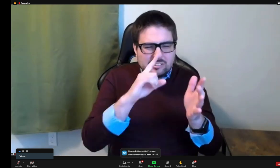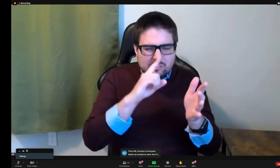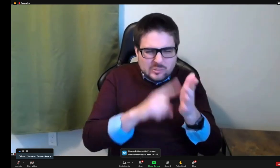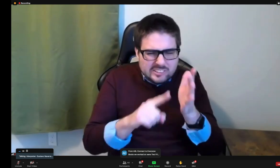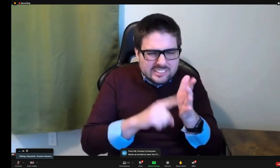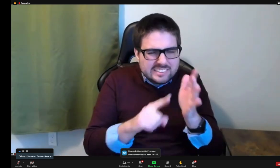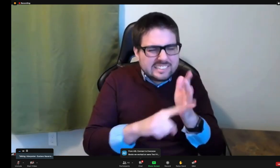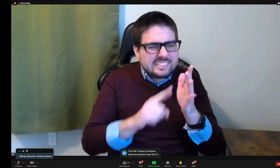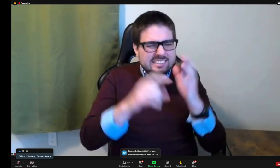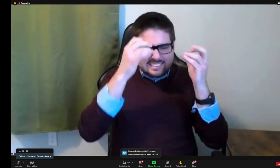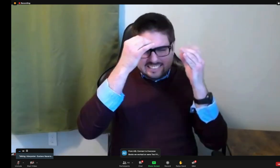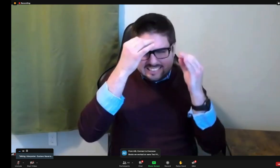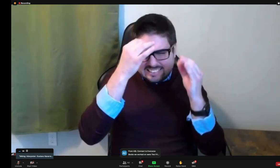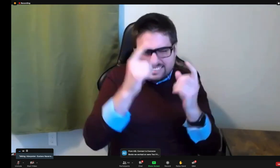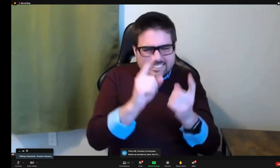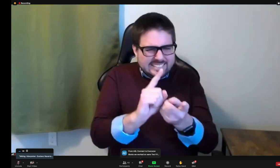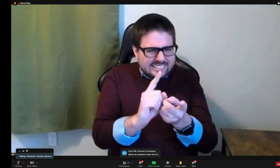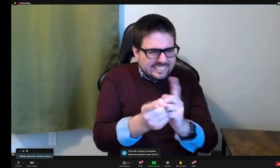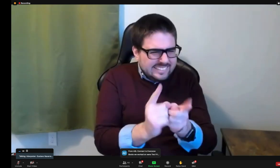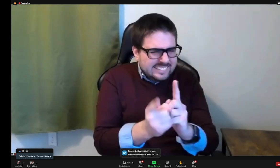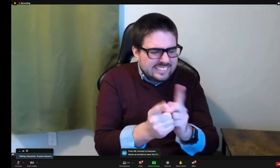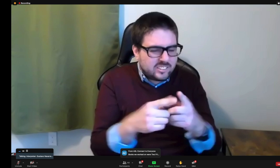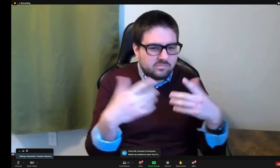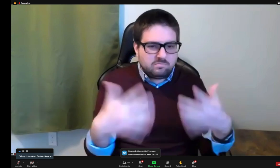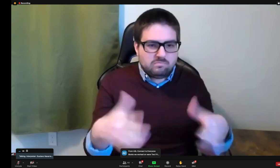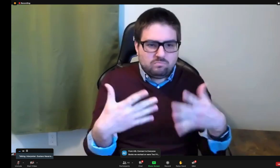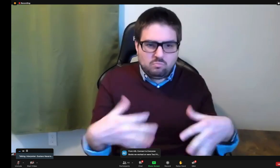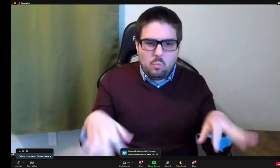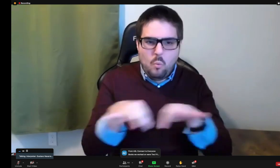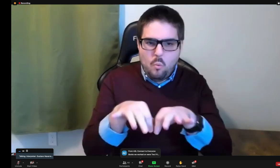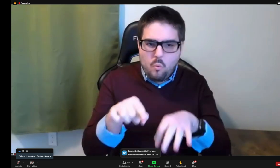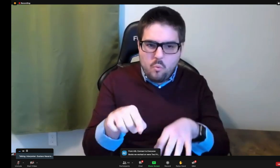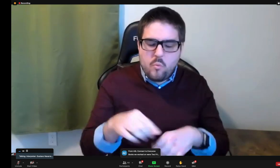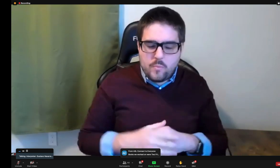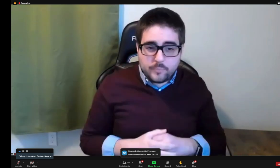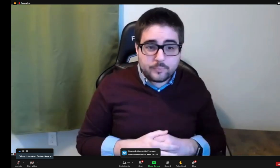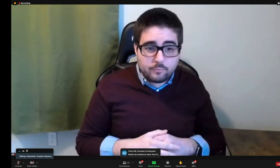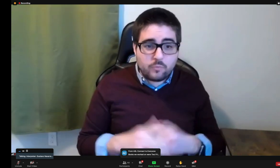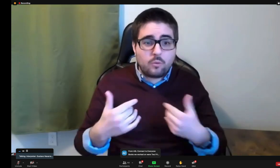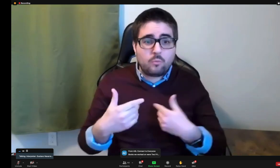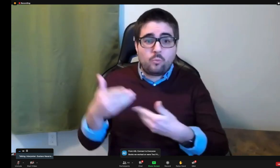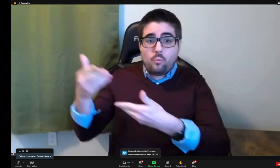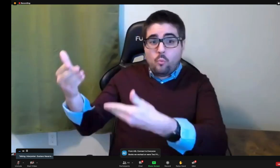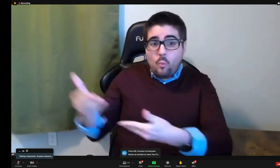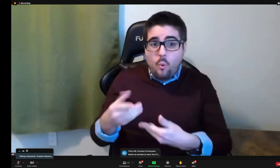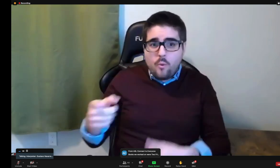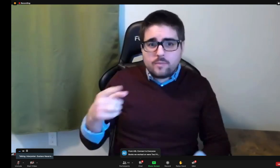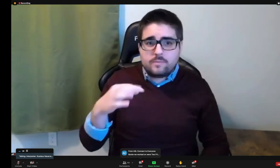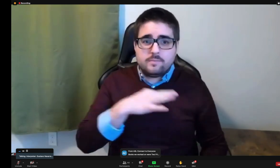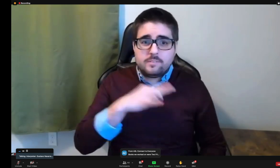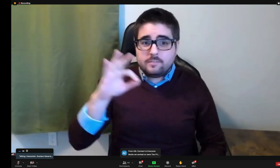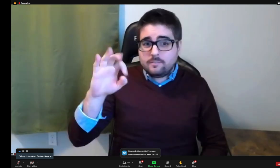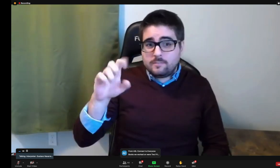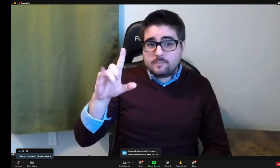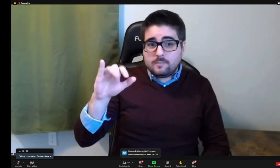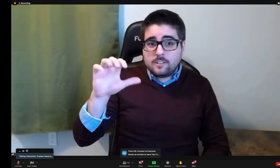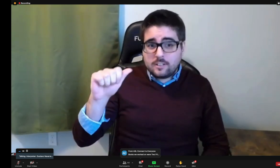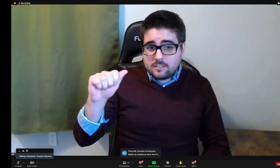Absolutely fascinating learning about the nitty-gritty that goes into this translation process. think this is crucial information. I now want to